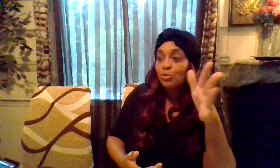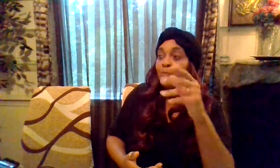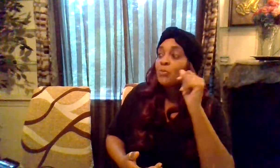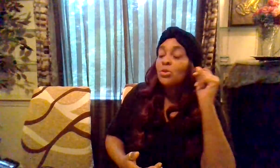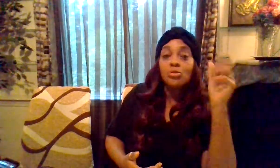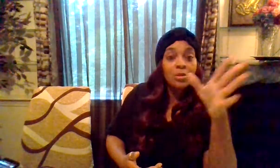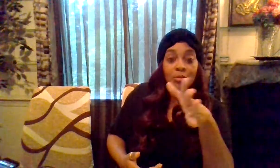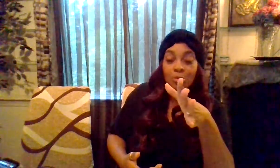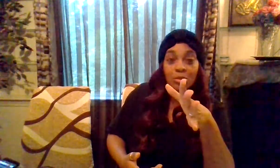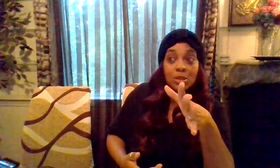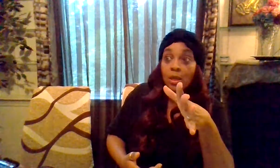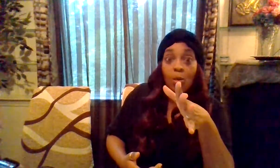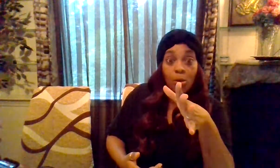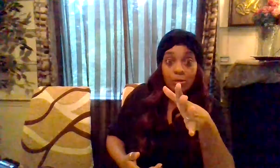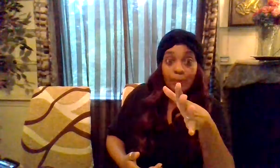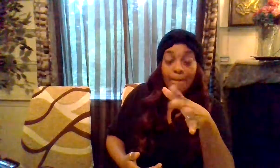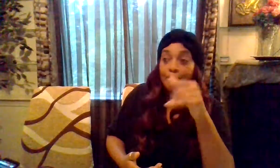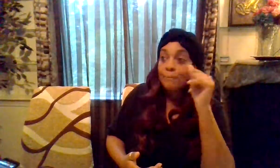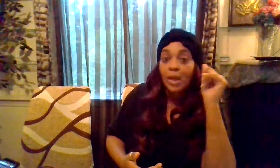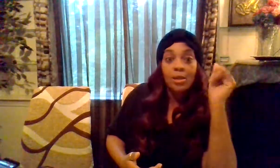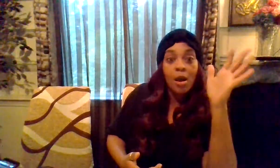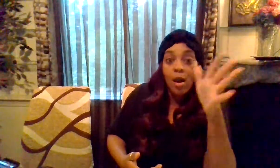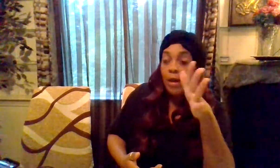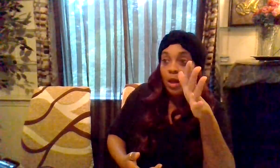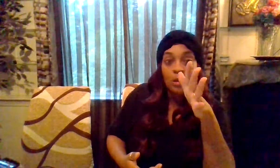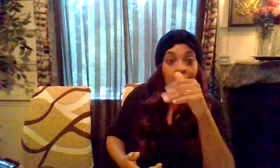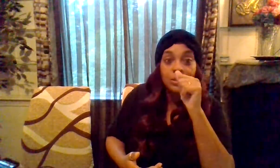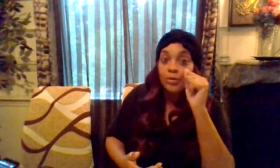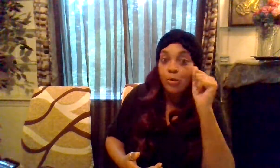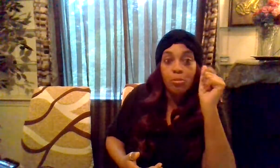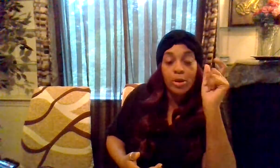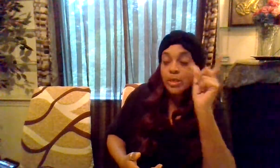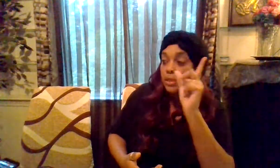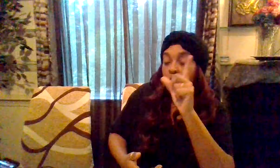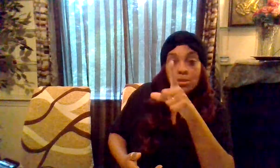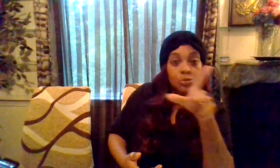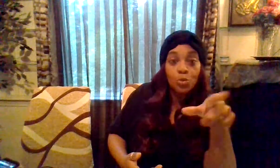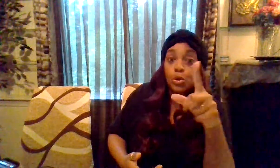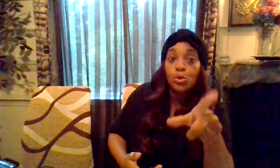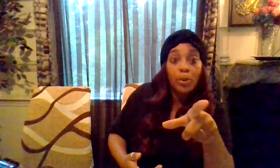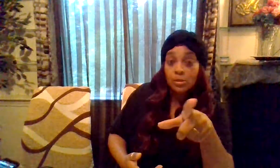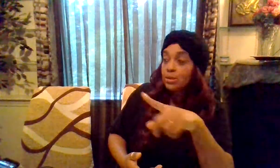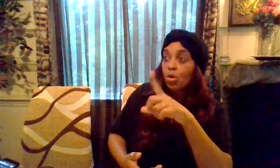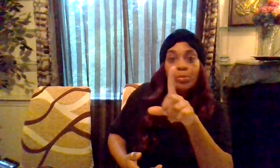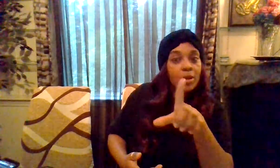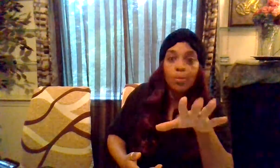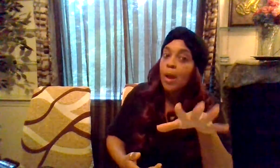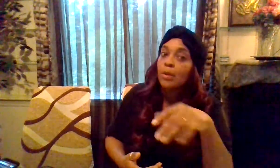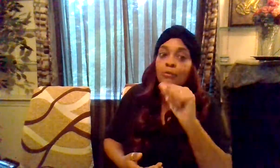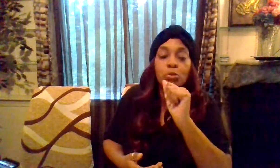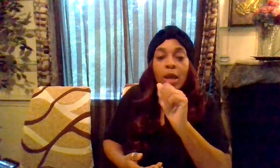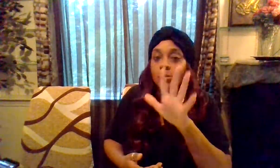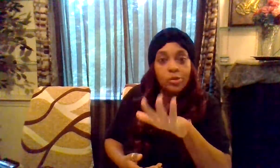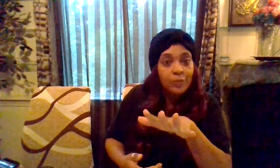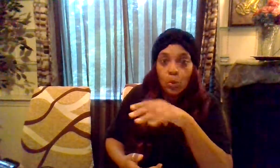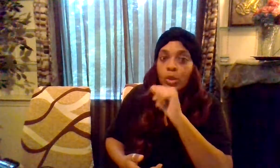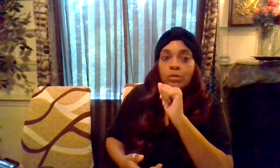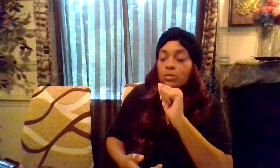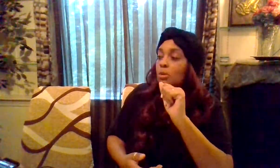true you be sitting at work and y'all all out here for a break and you a new person only been there probably a few days or even a week or two